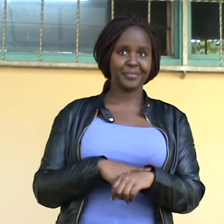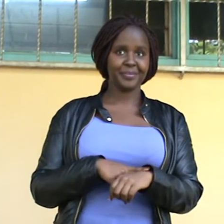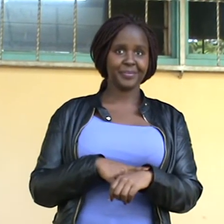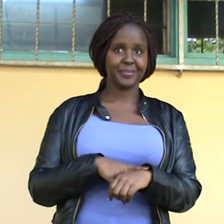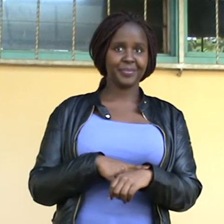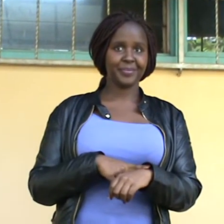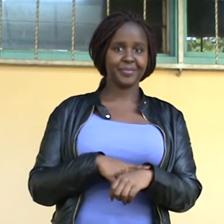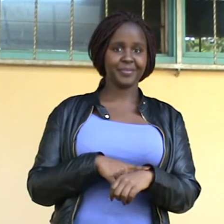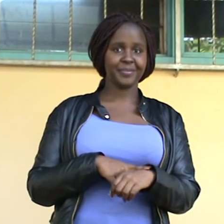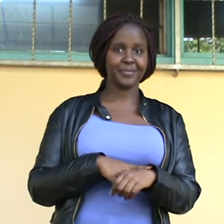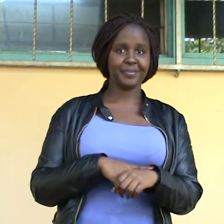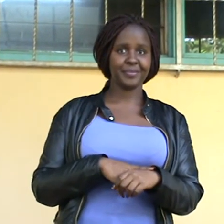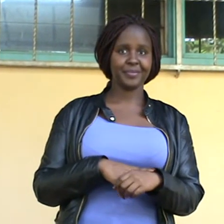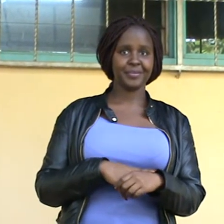Just before I could taste it,